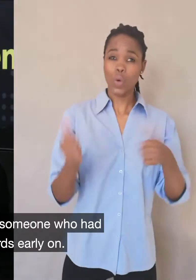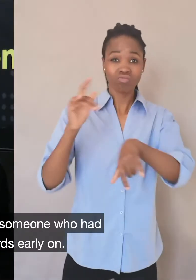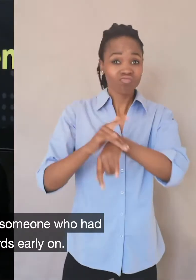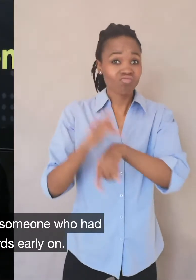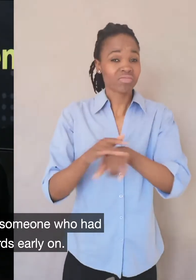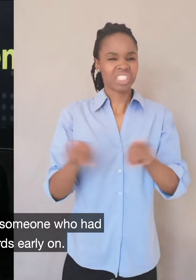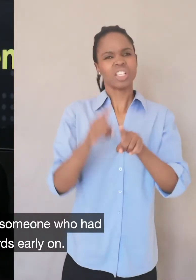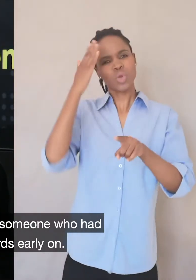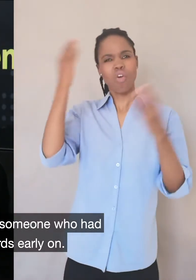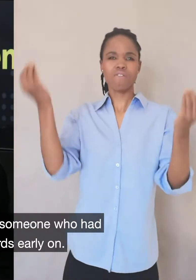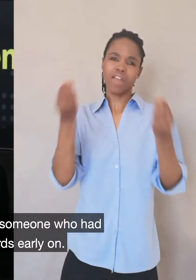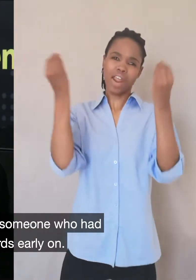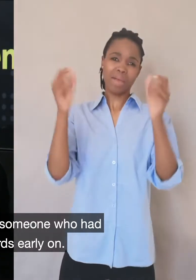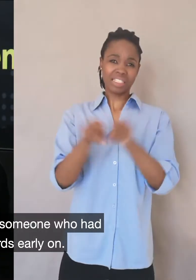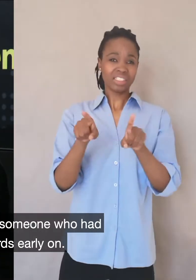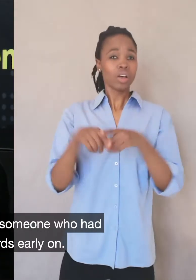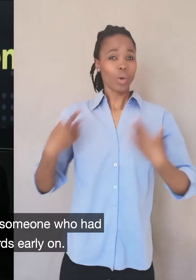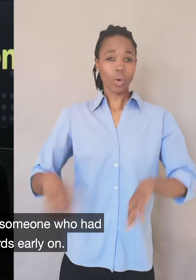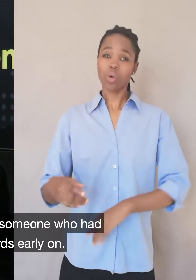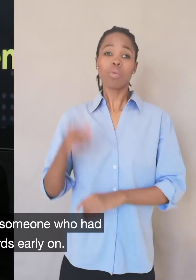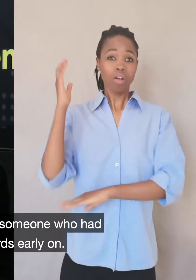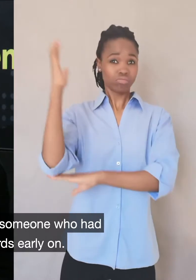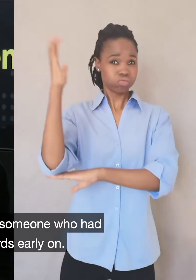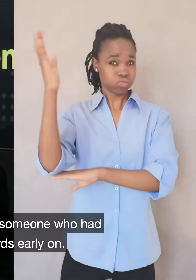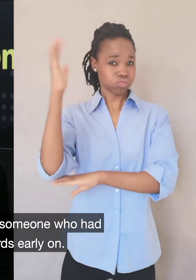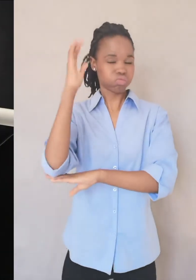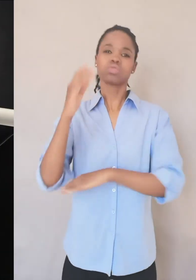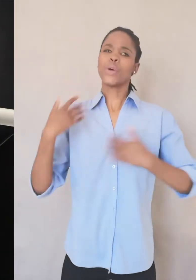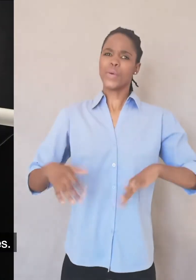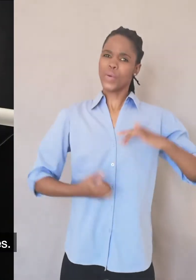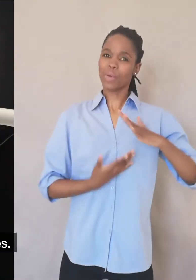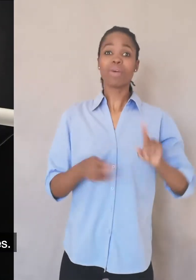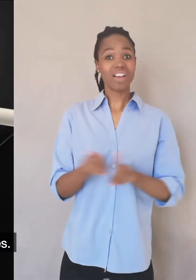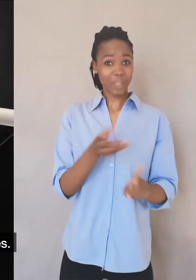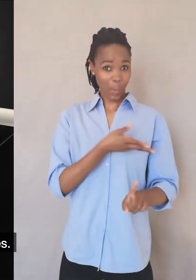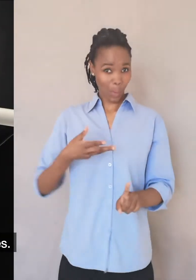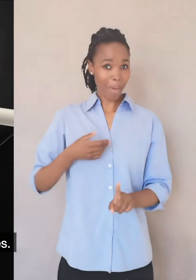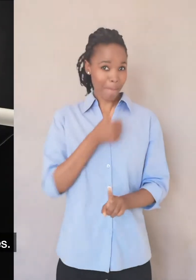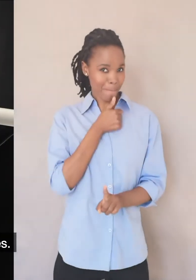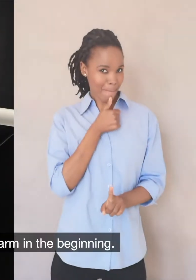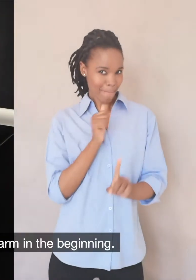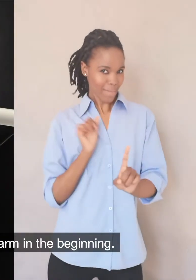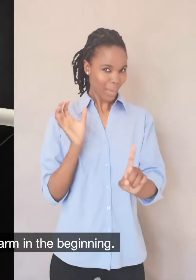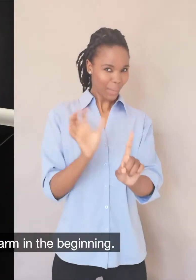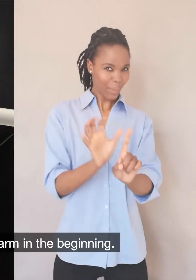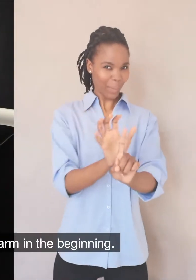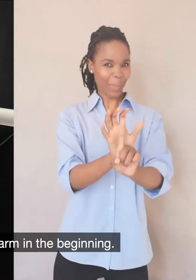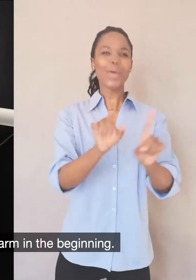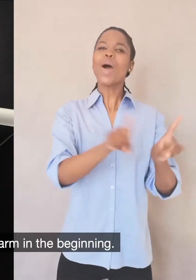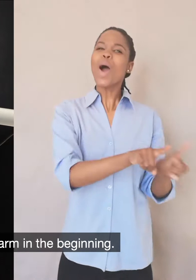was recognized as being someone who had a tremendous way with words early on. And the ladies. And the ladies. And that certainly was part of